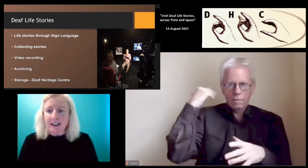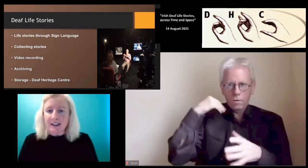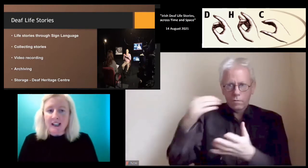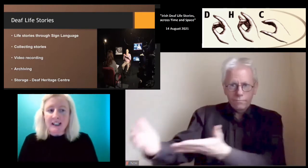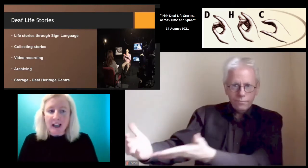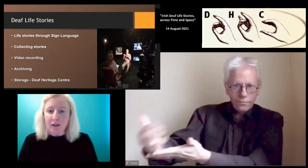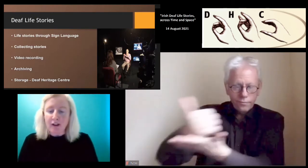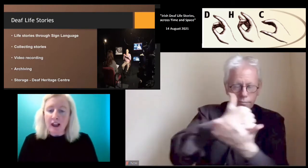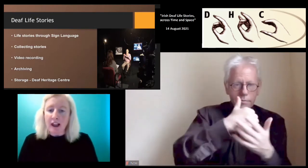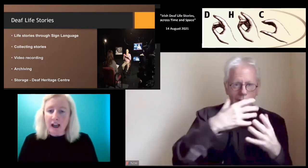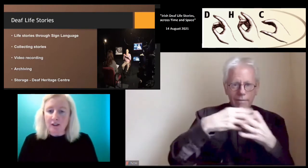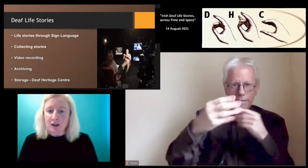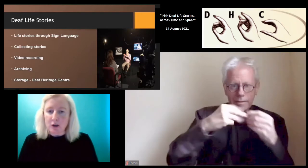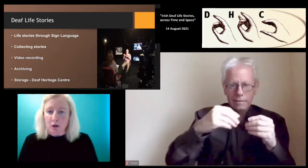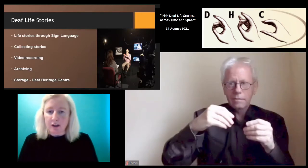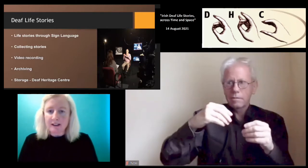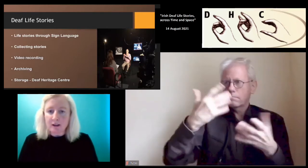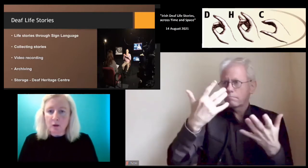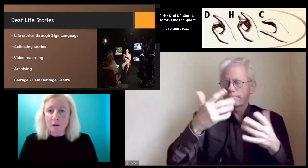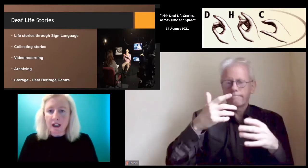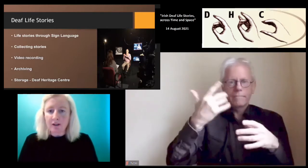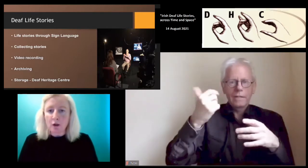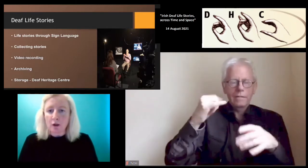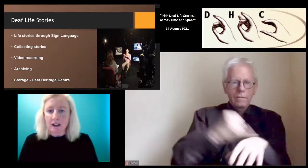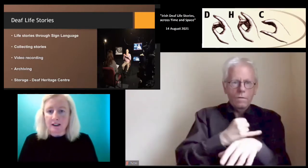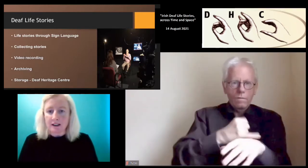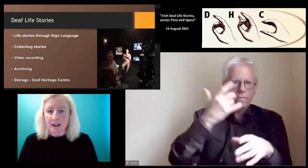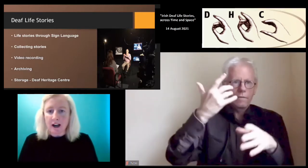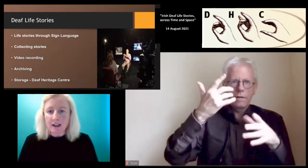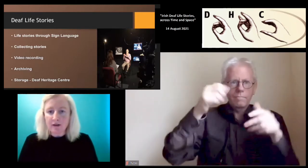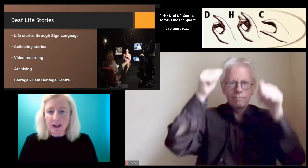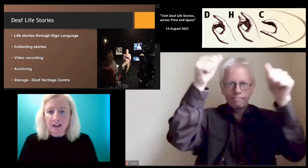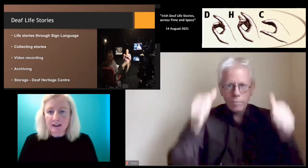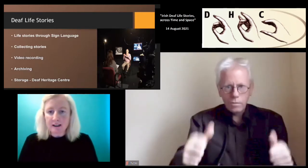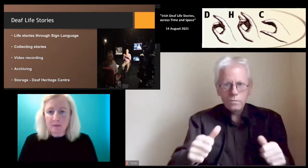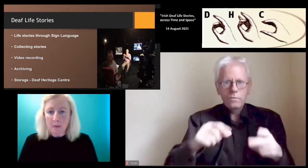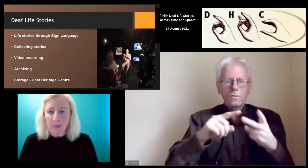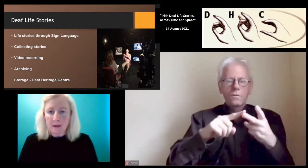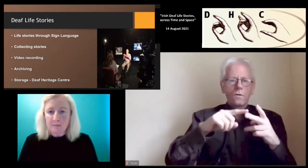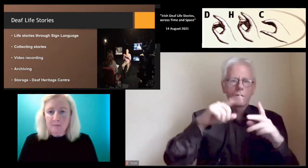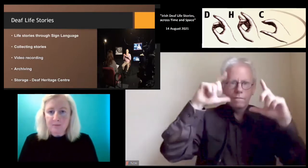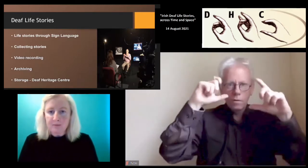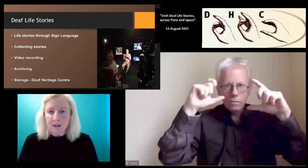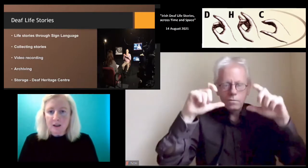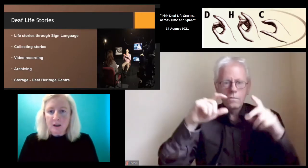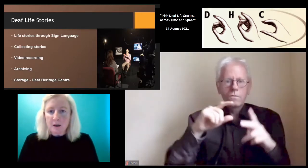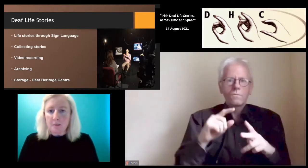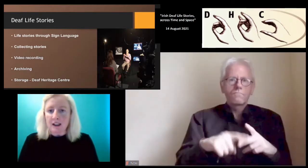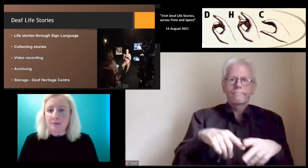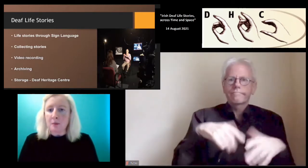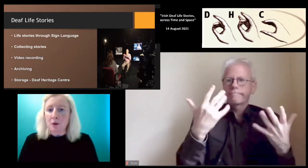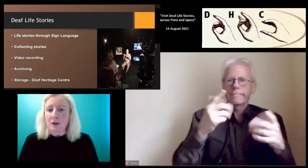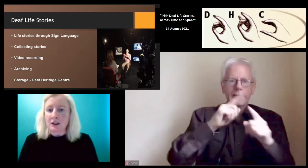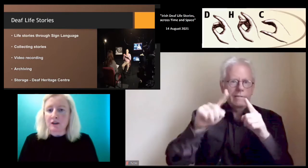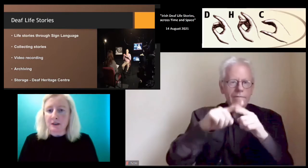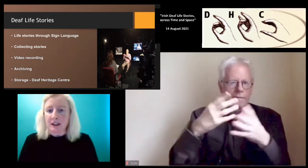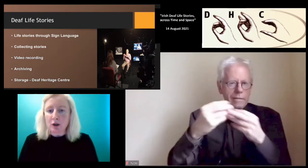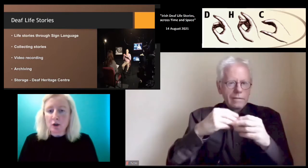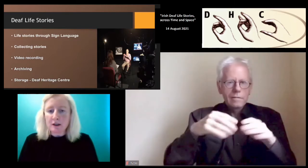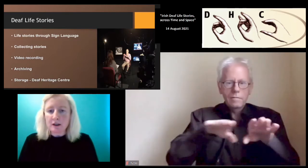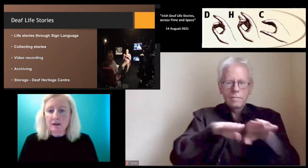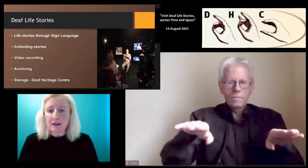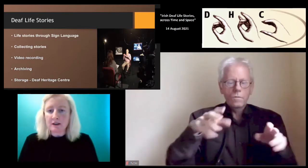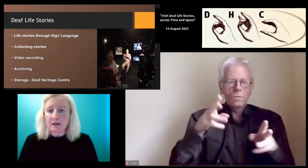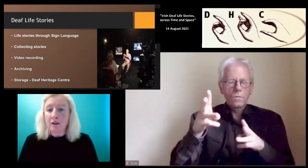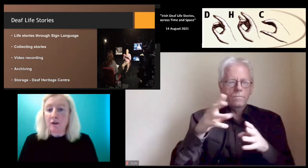here is Deaf live stories. We have collated artefacts, be it posters